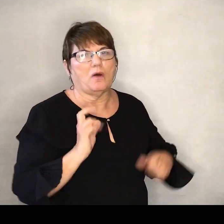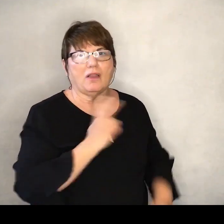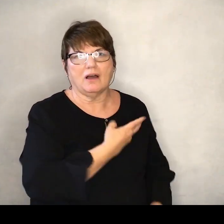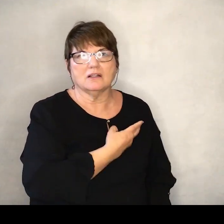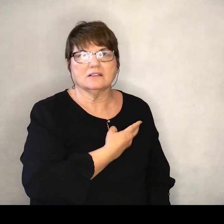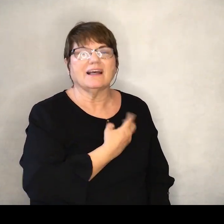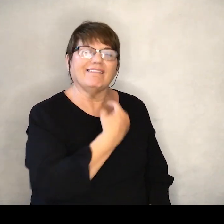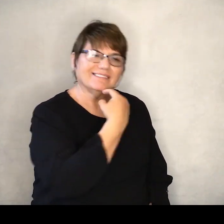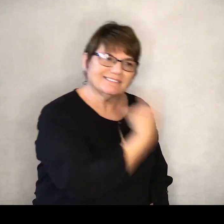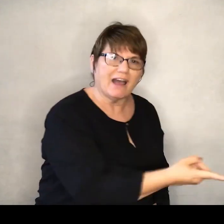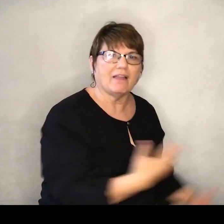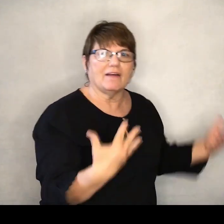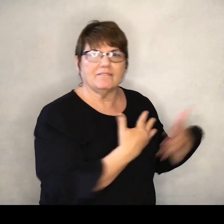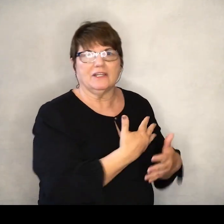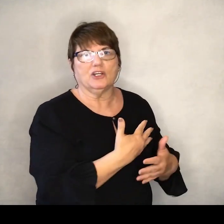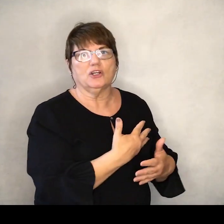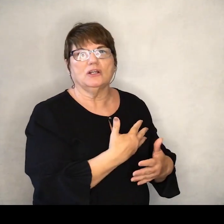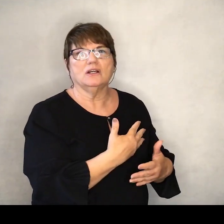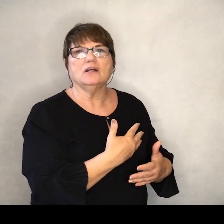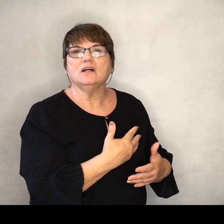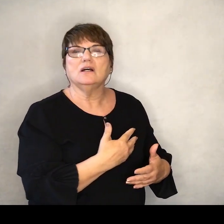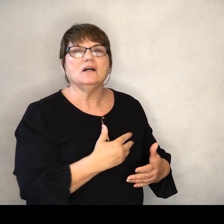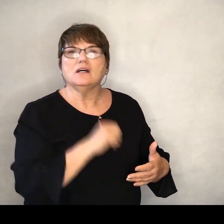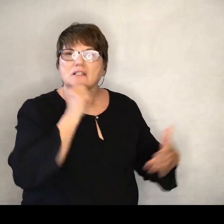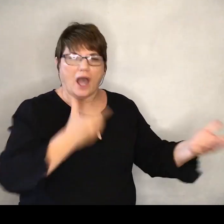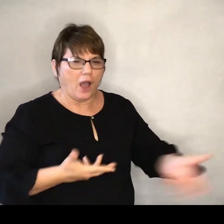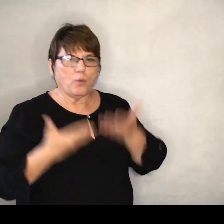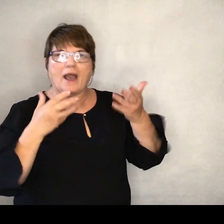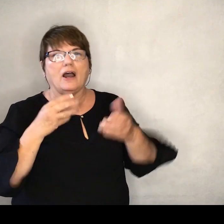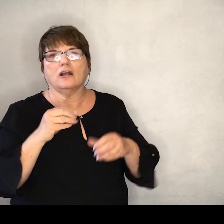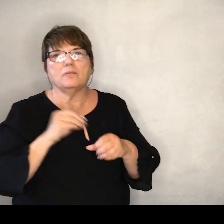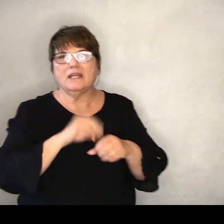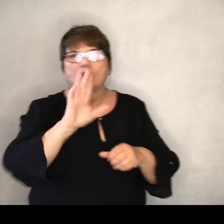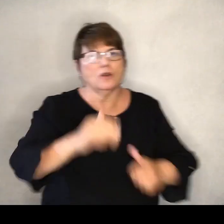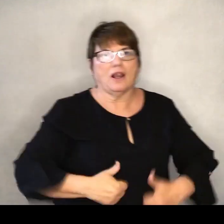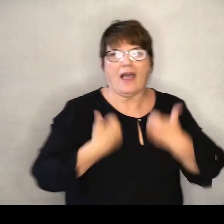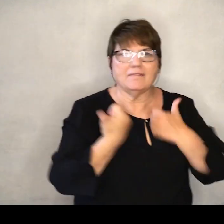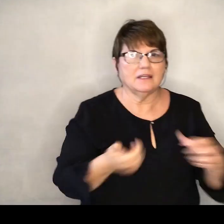Tell fear. It is not welcome here anymore.